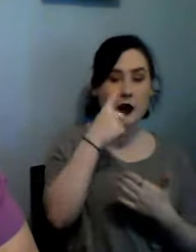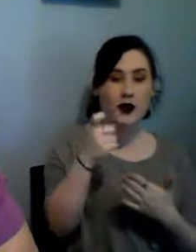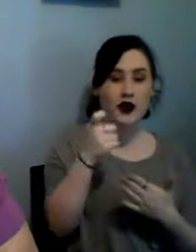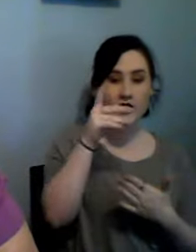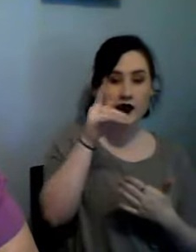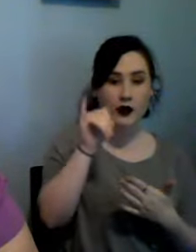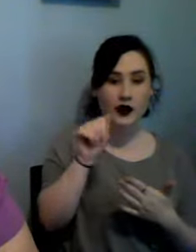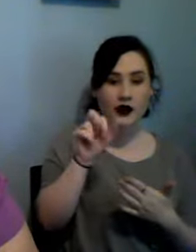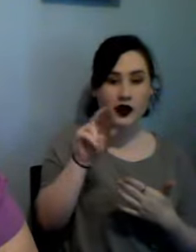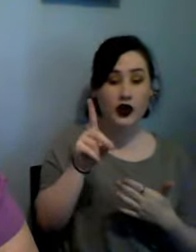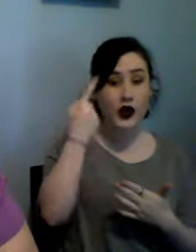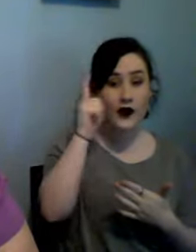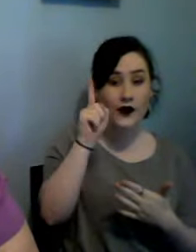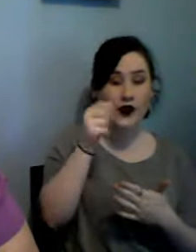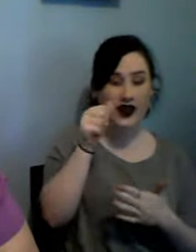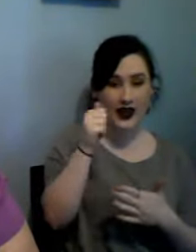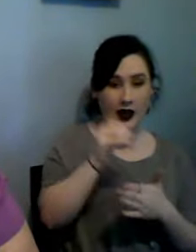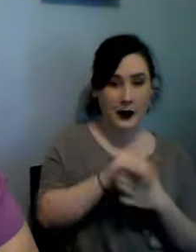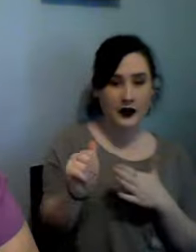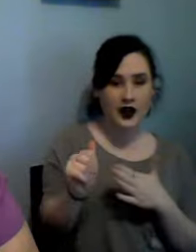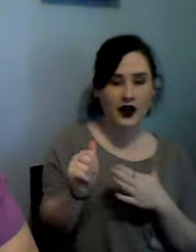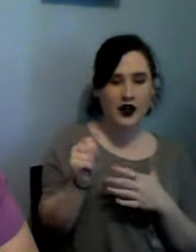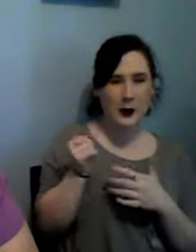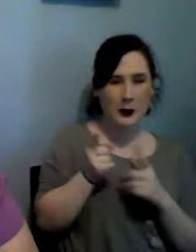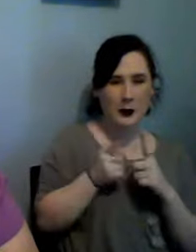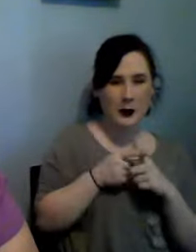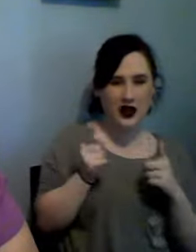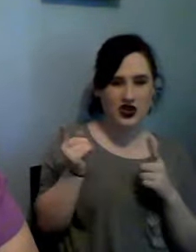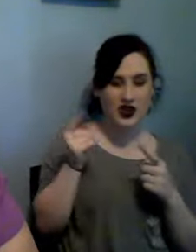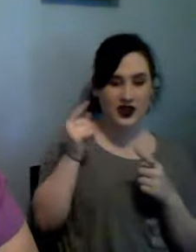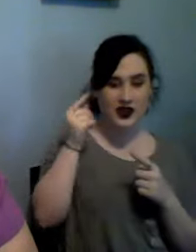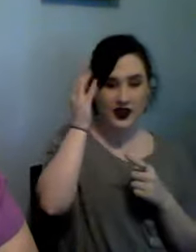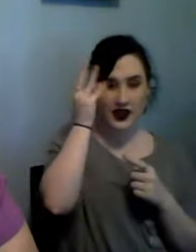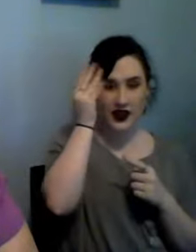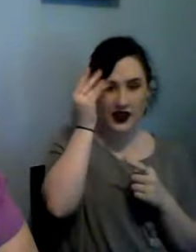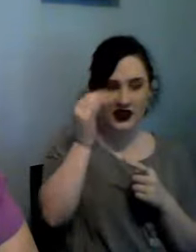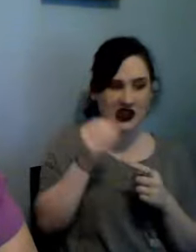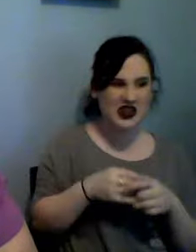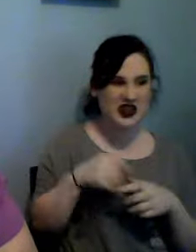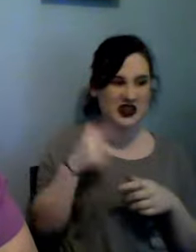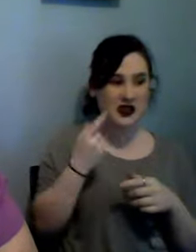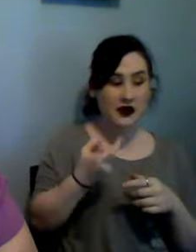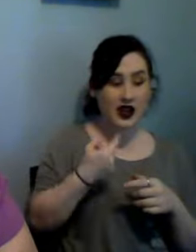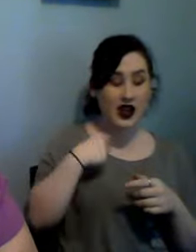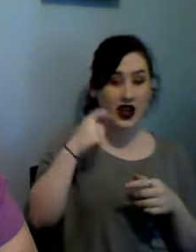thinking is it something I need to throw over my legs and use as a throw I'm not sure